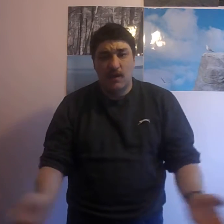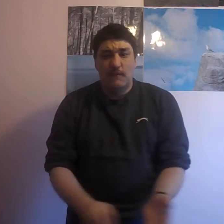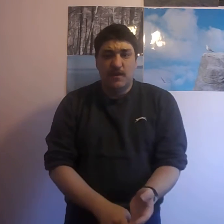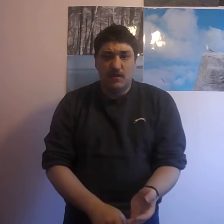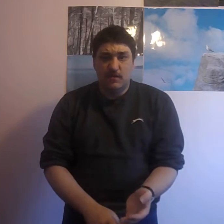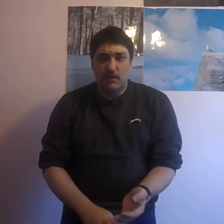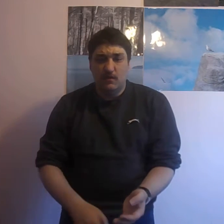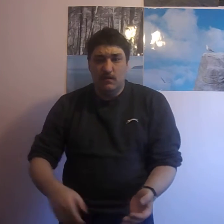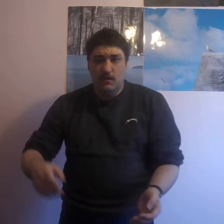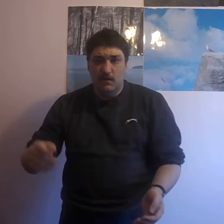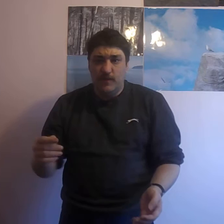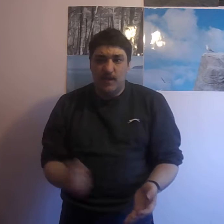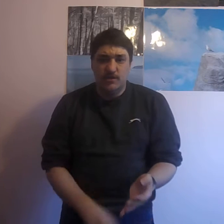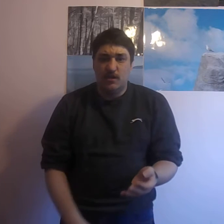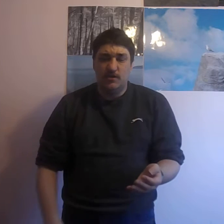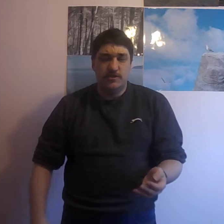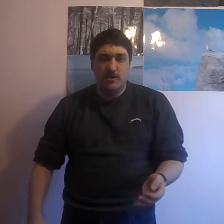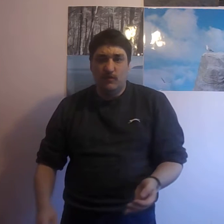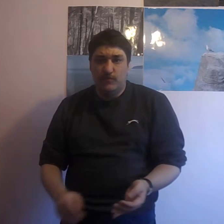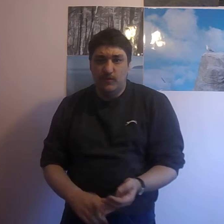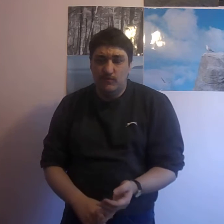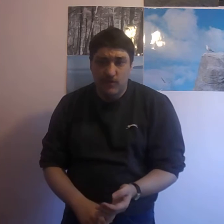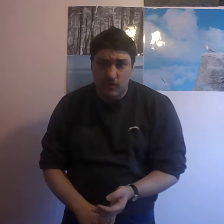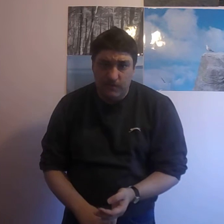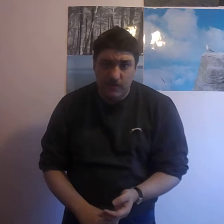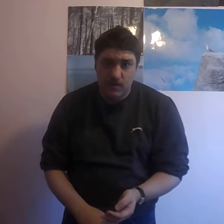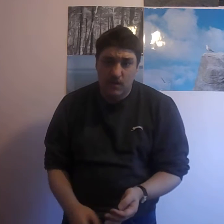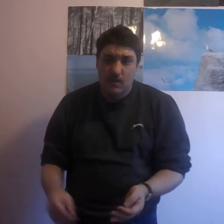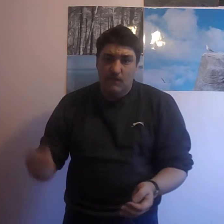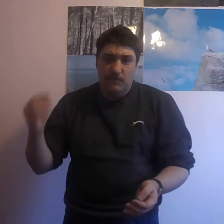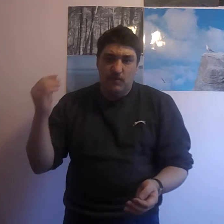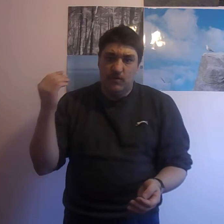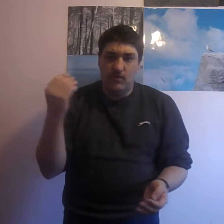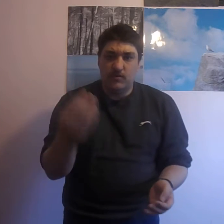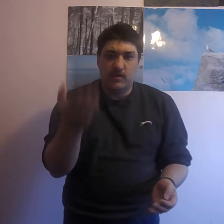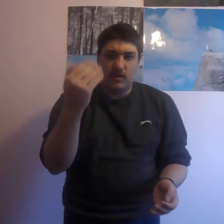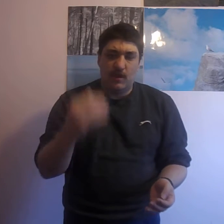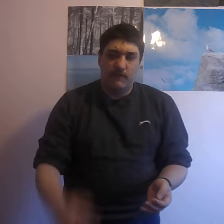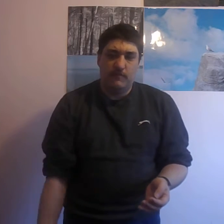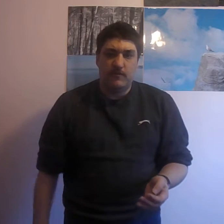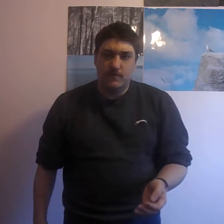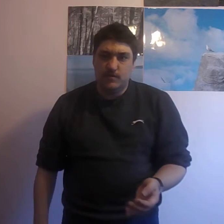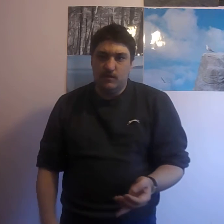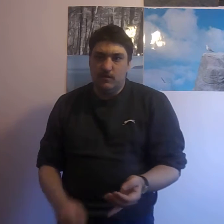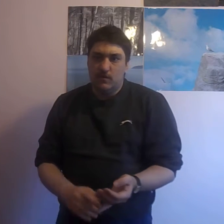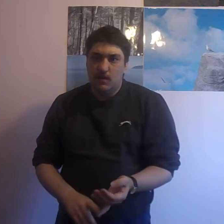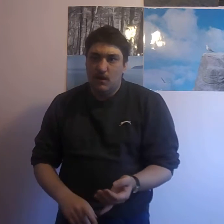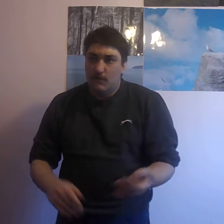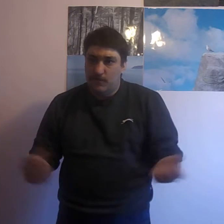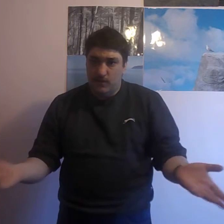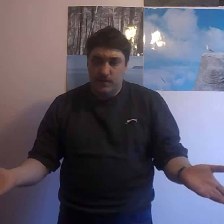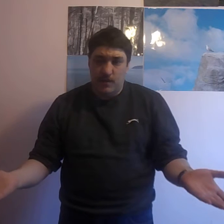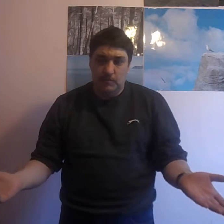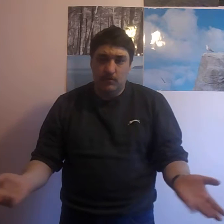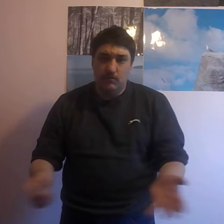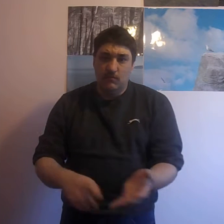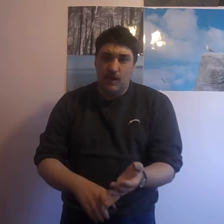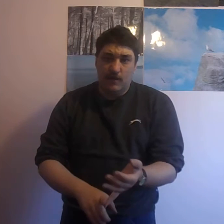Because they can charge you through the roof for your live subscription. For example Xbox